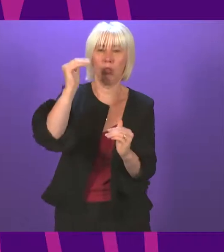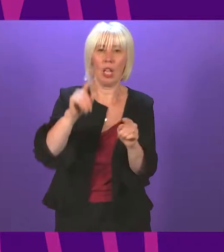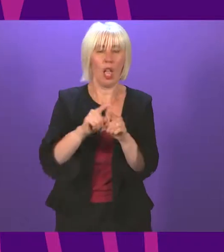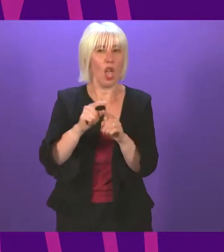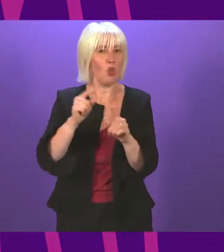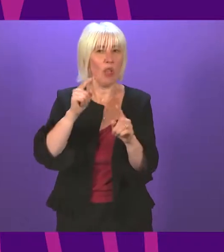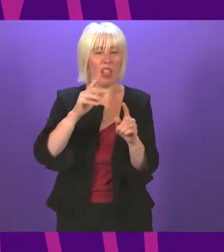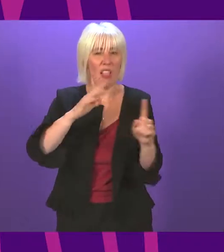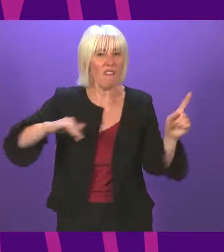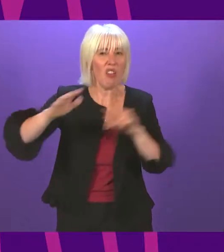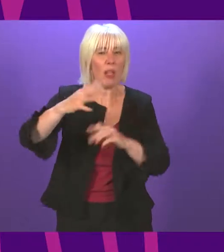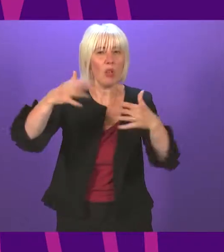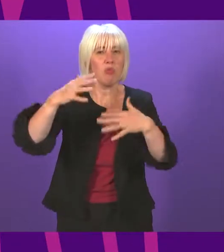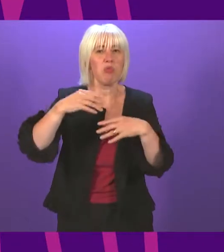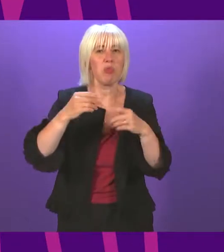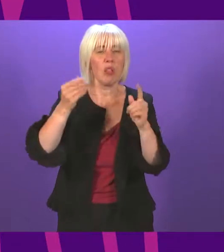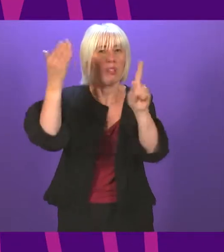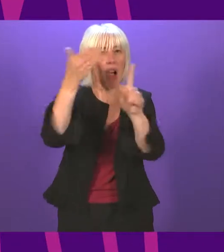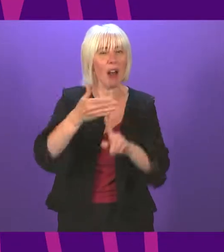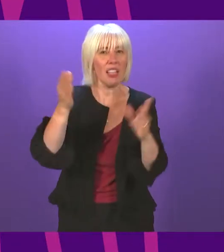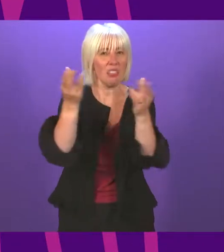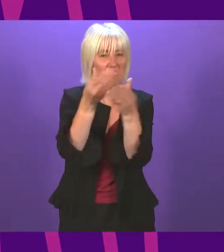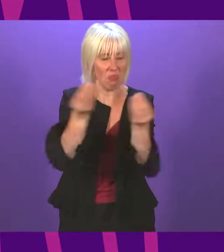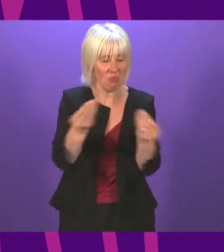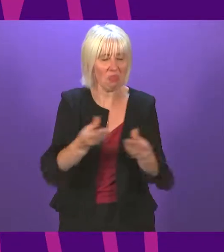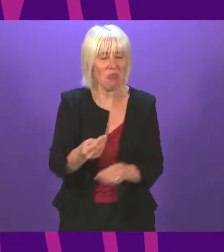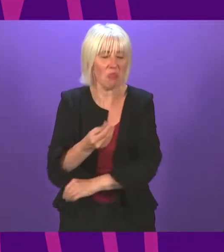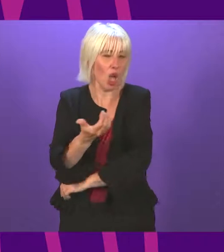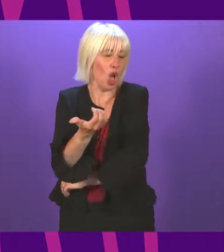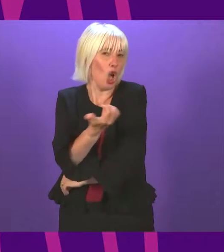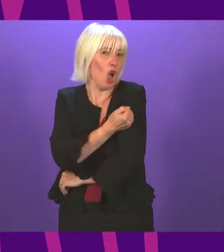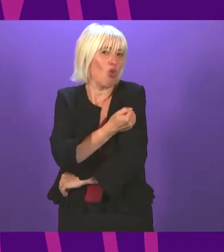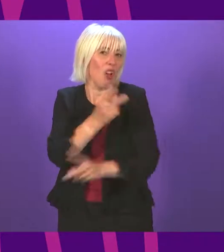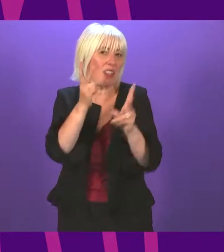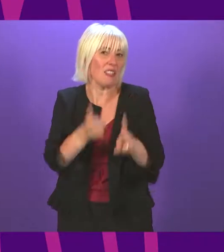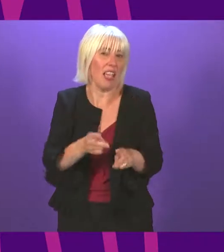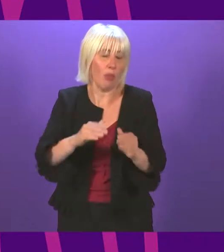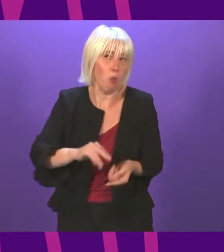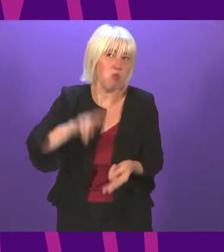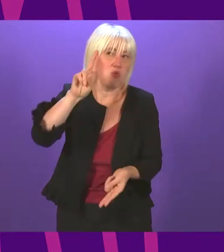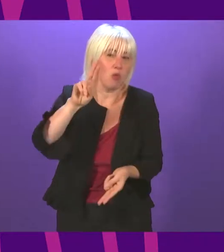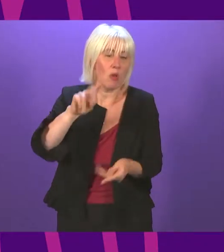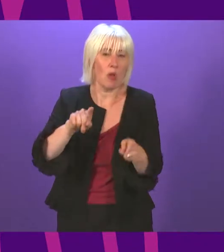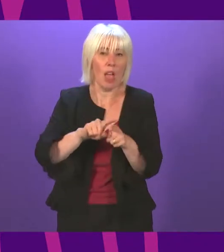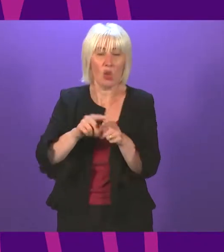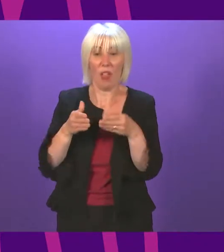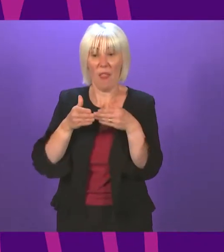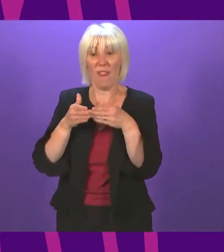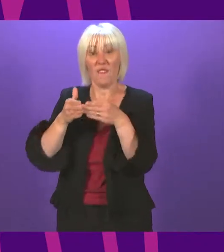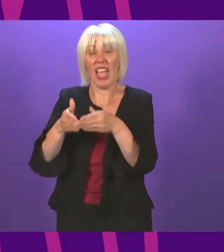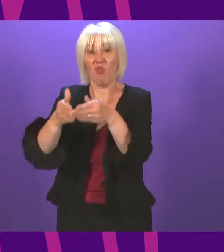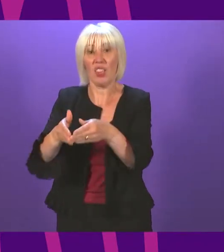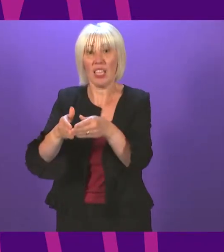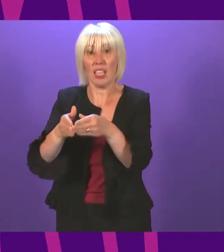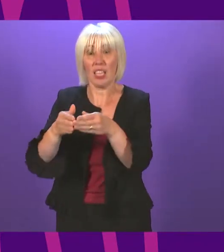and climate change targets have been missed, drug deaths are at record highs, and we have a ferry network that is beyond breaking point, a